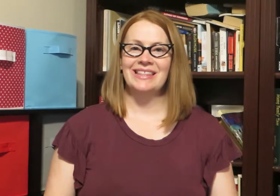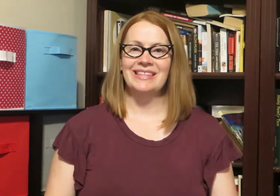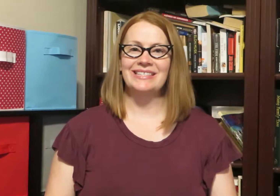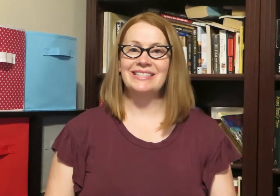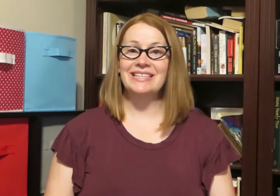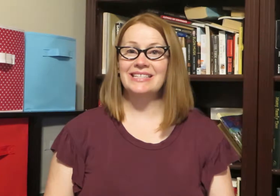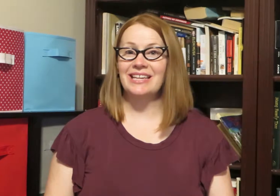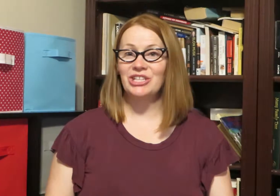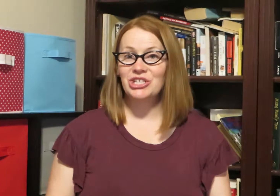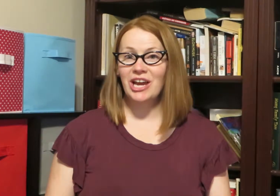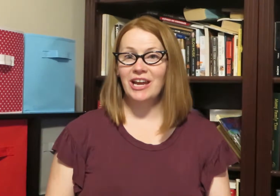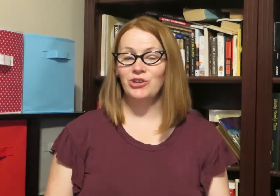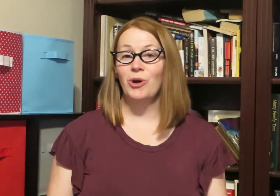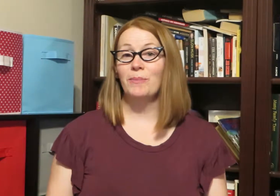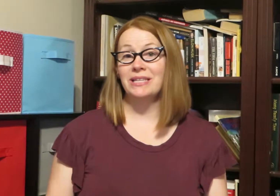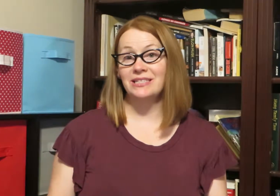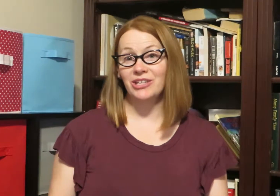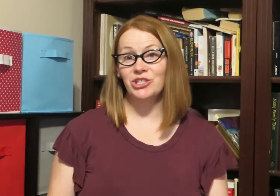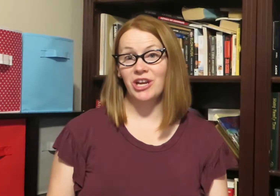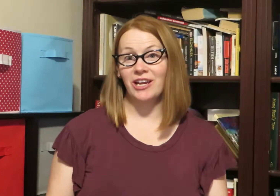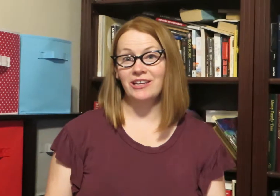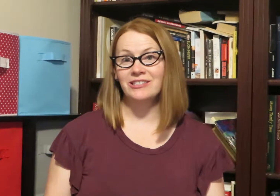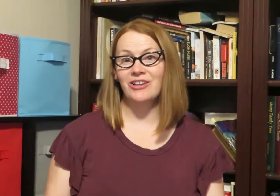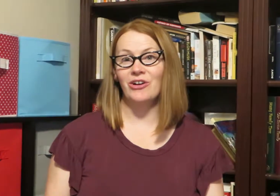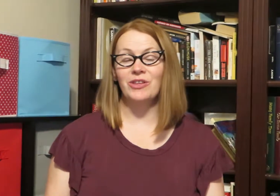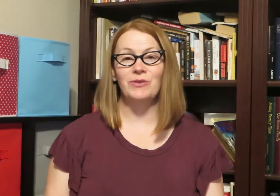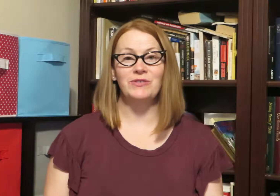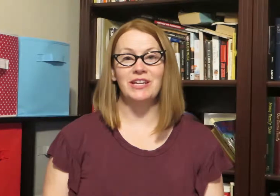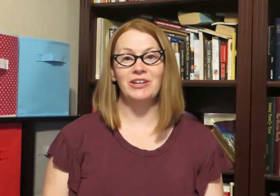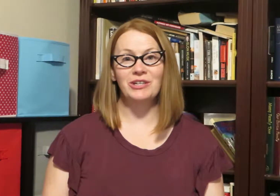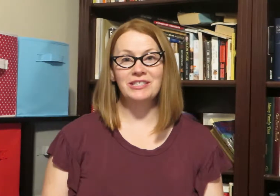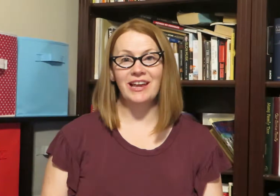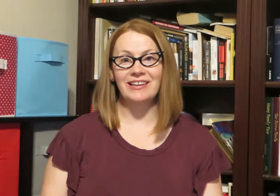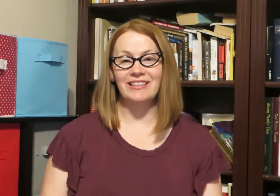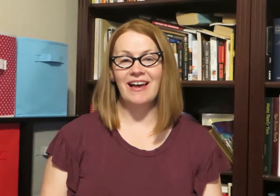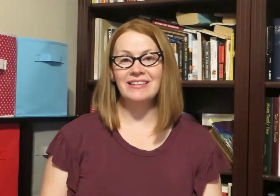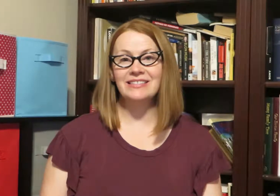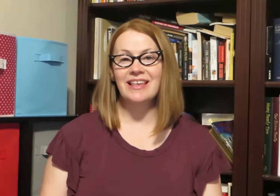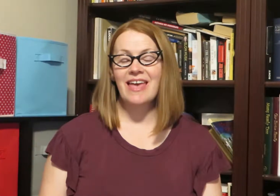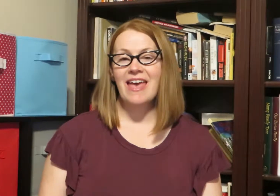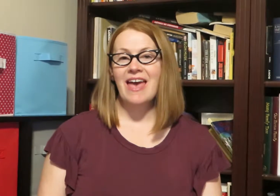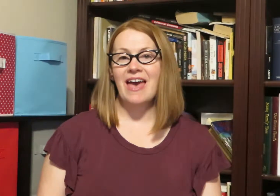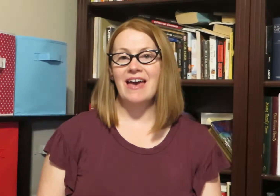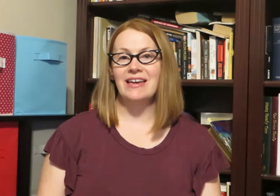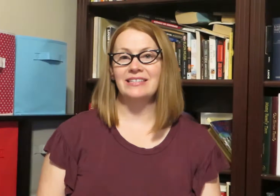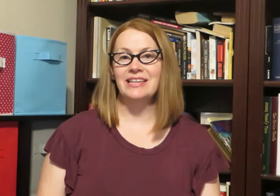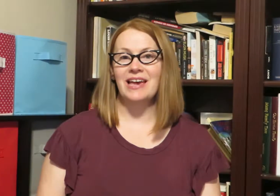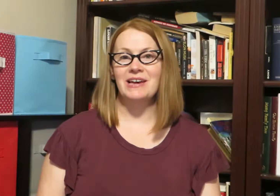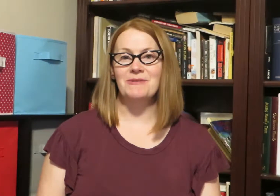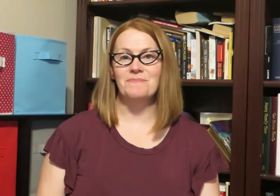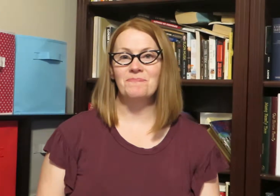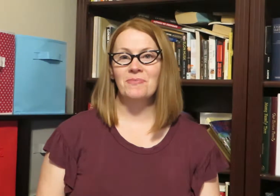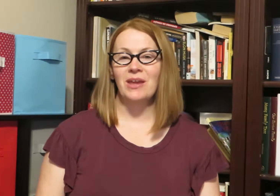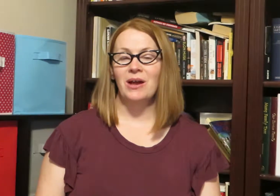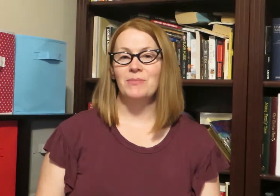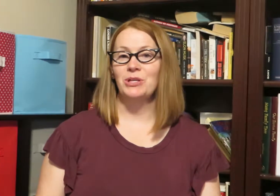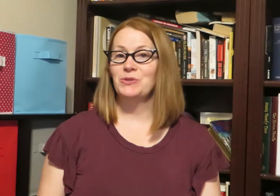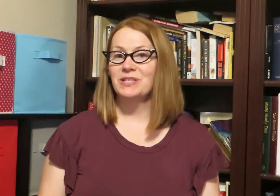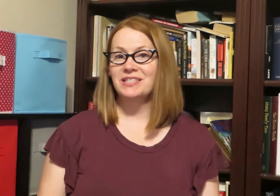this is the sunshine you are my sunshine song that we've done in our sign class and I'm going to do the